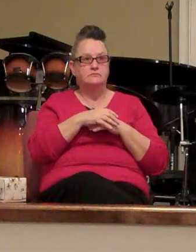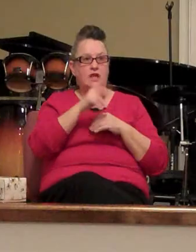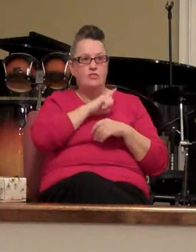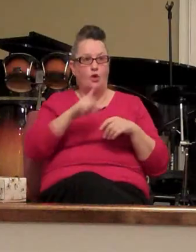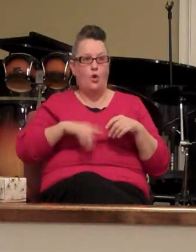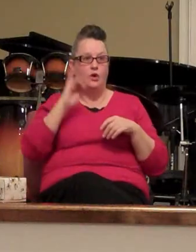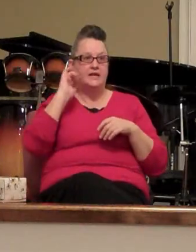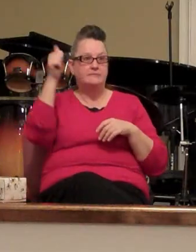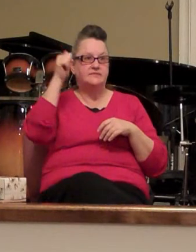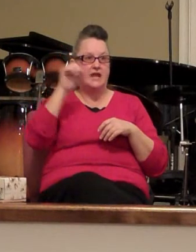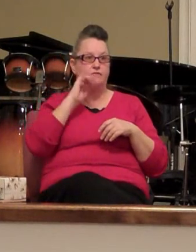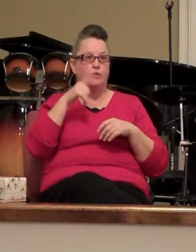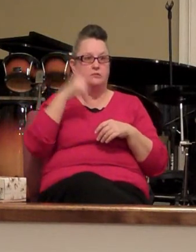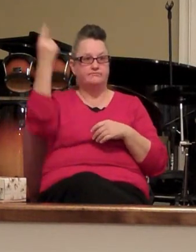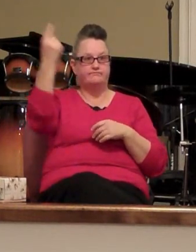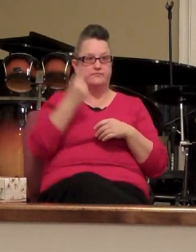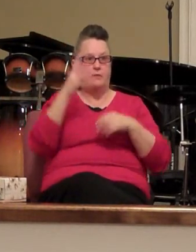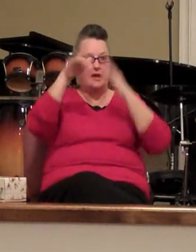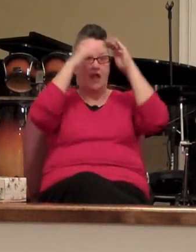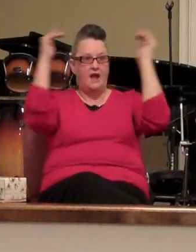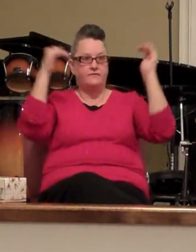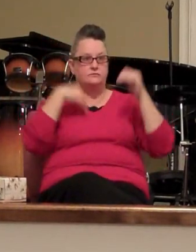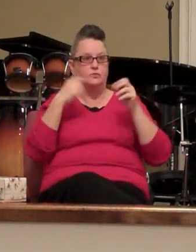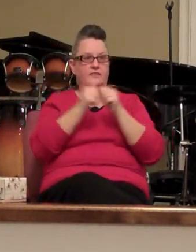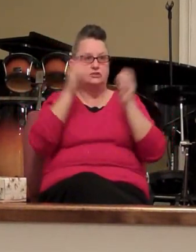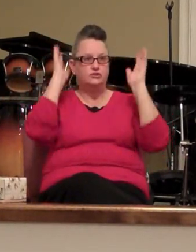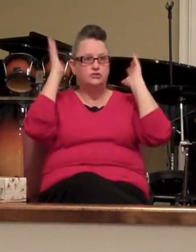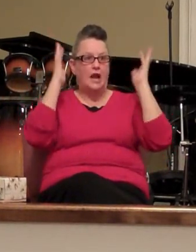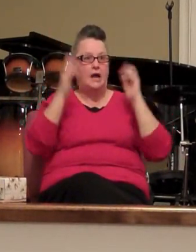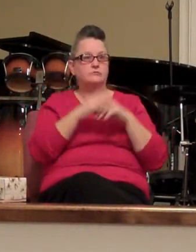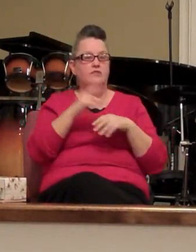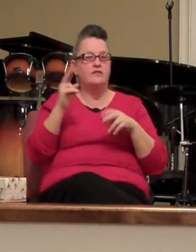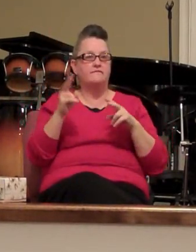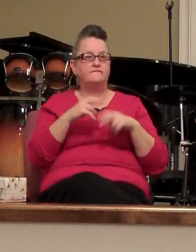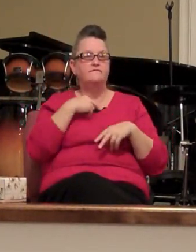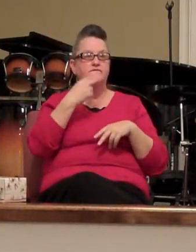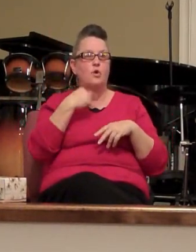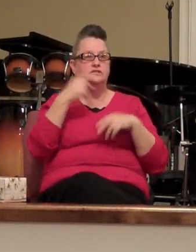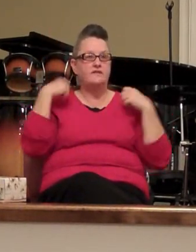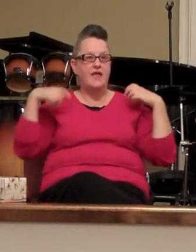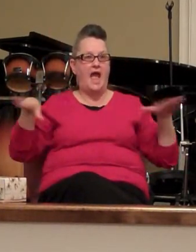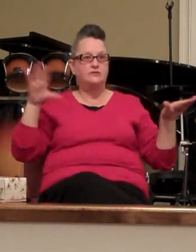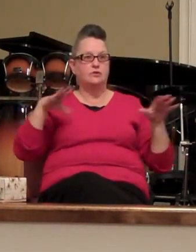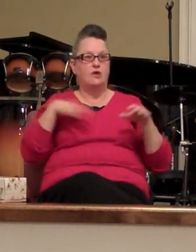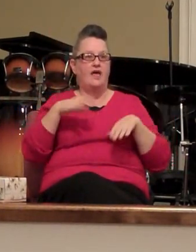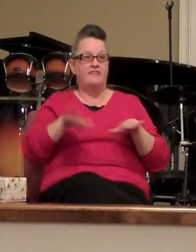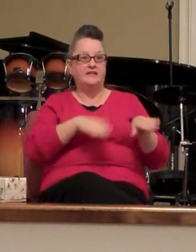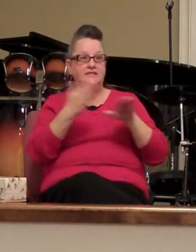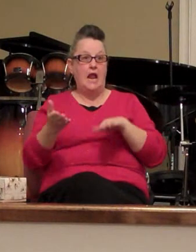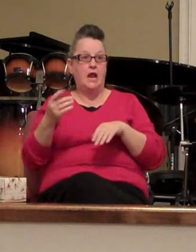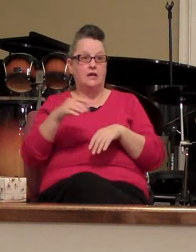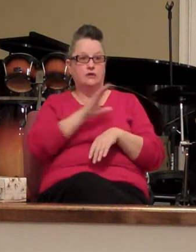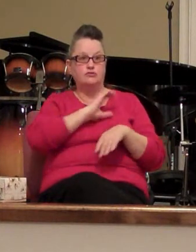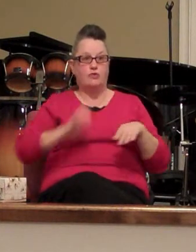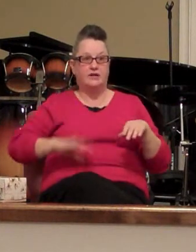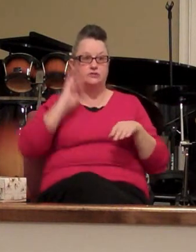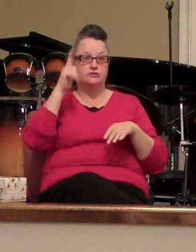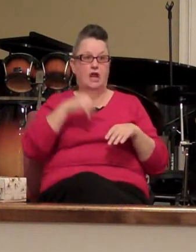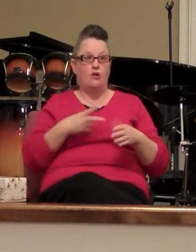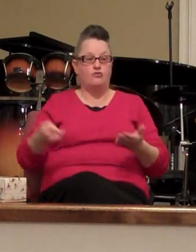with the voice of the archangel and with the trump of God and the dead in Christ shall rise first. Then we which